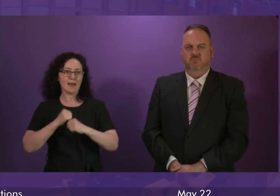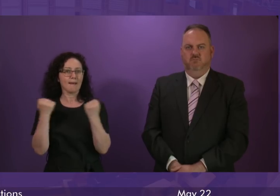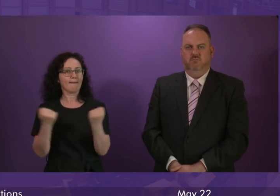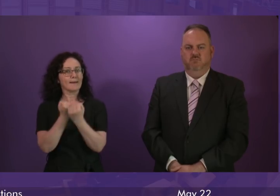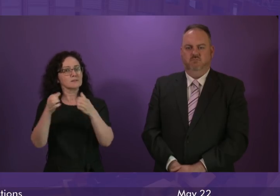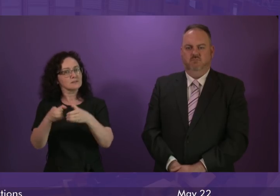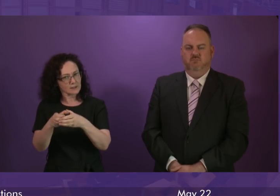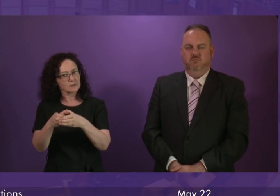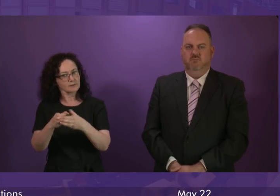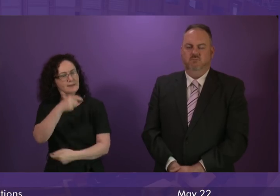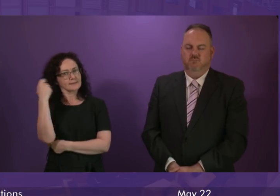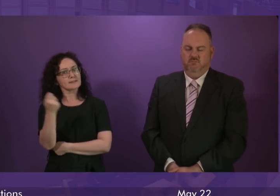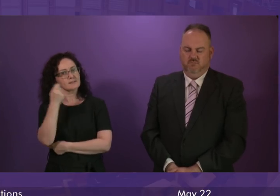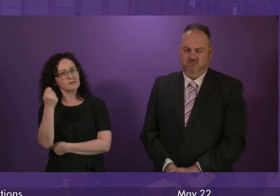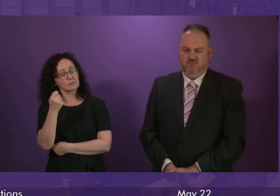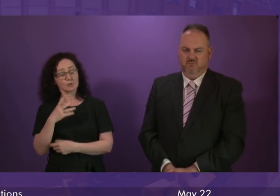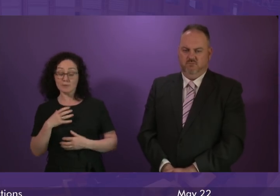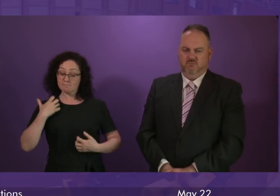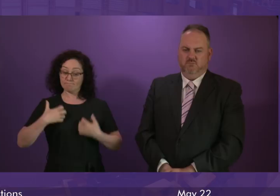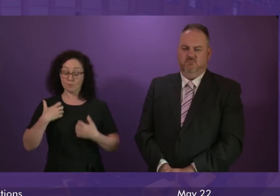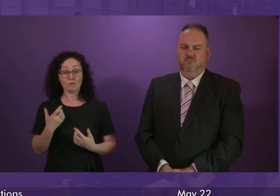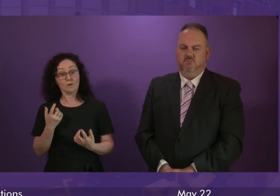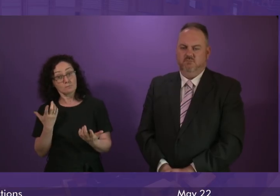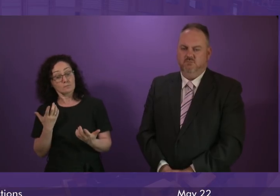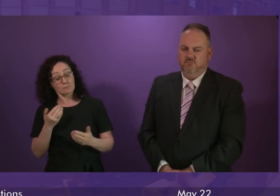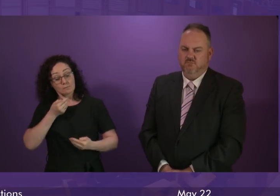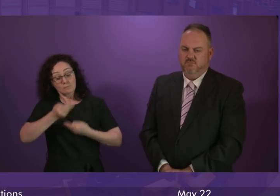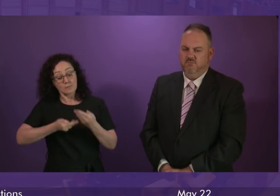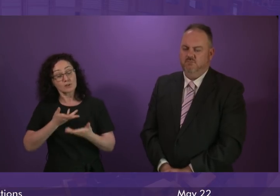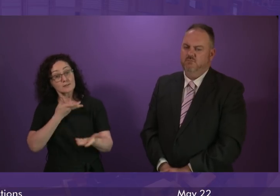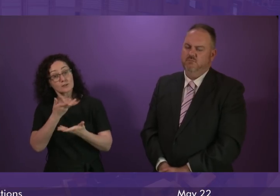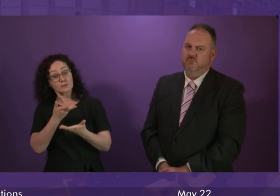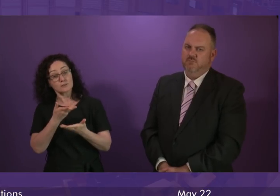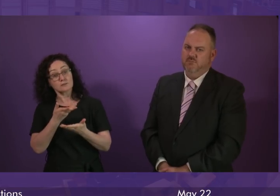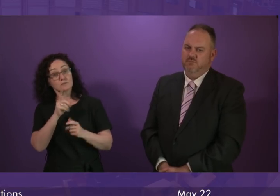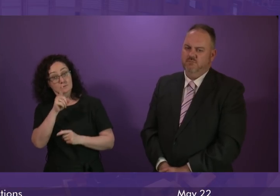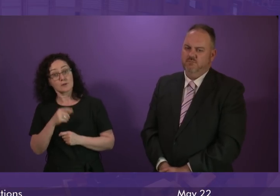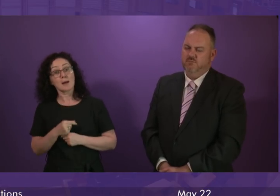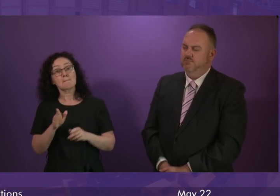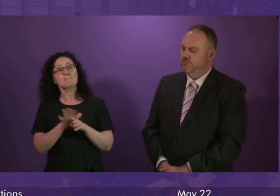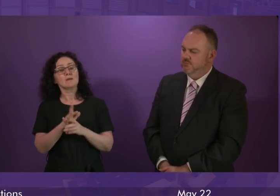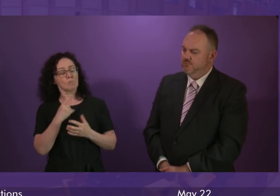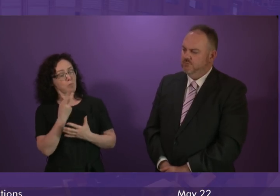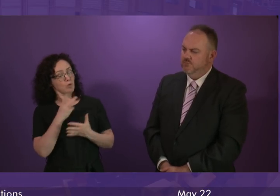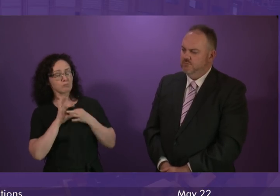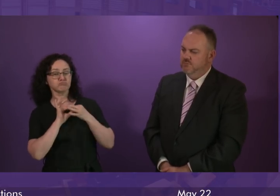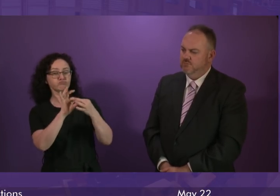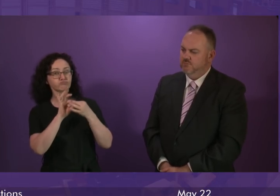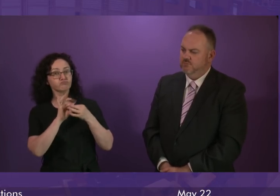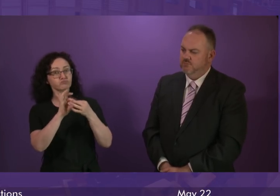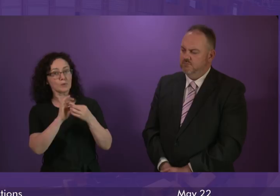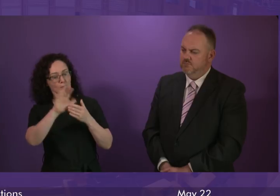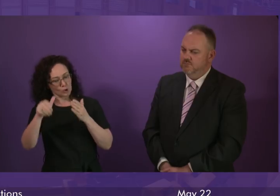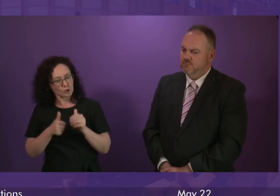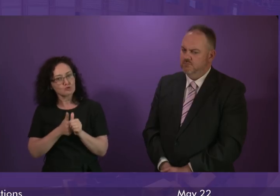expect to do. So I look forward to the discussions between now and next Wednesday so that hopefully we can come together behind a motion that shows the support of this